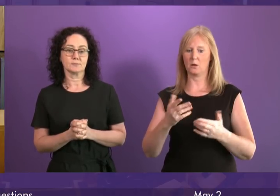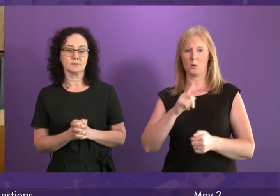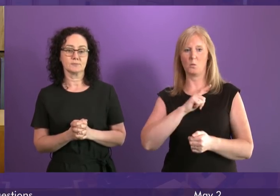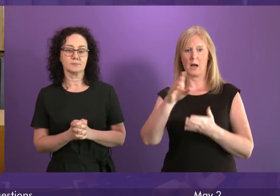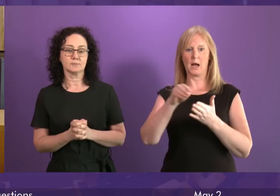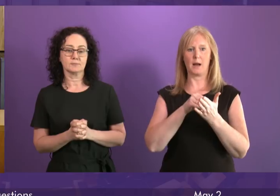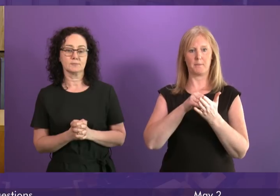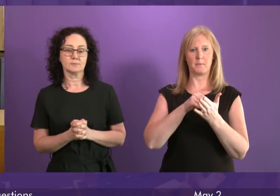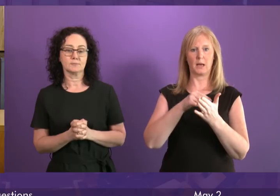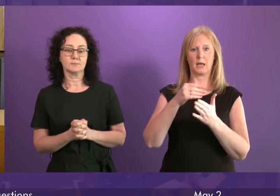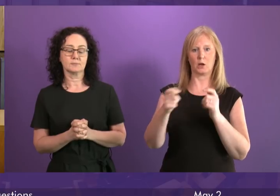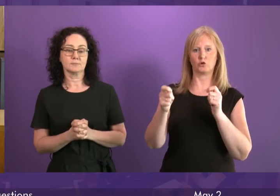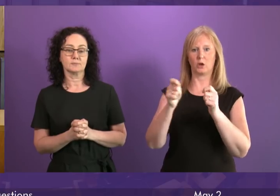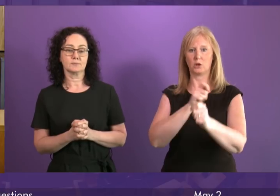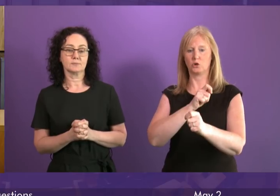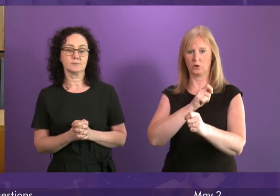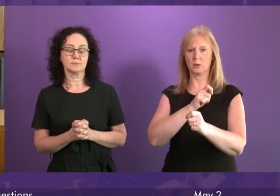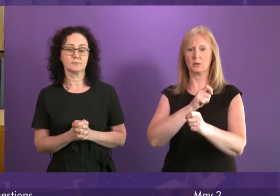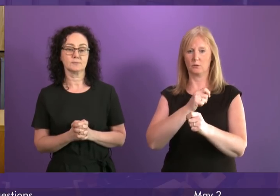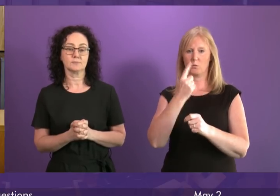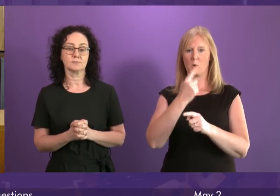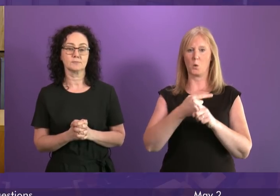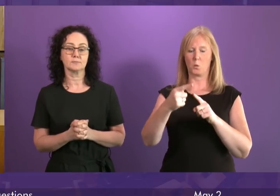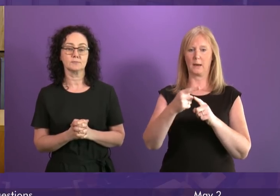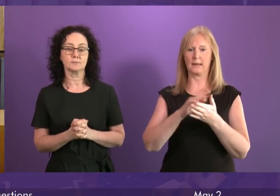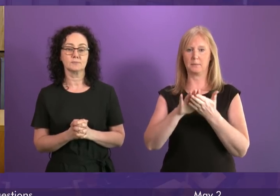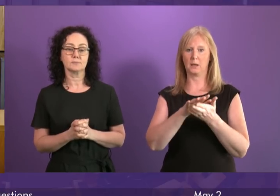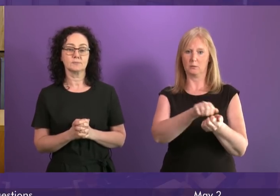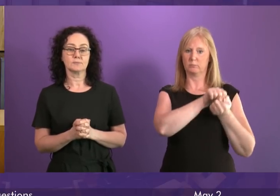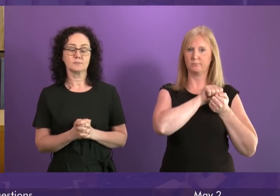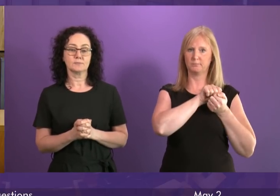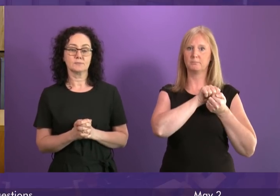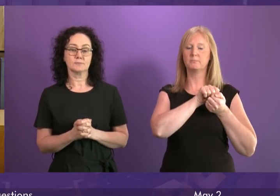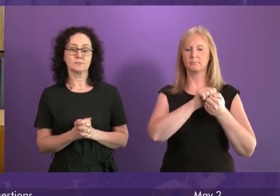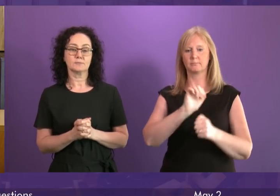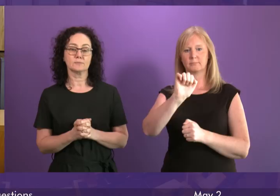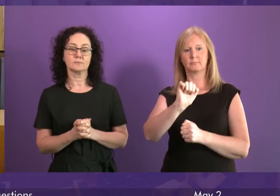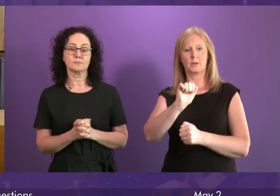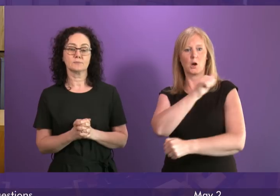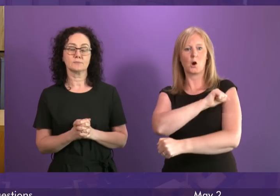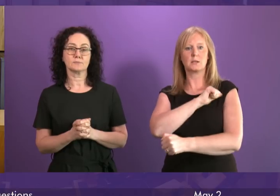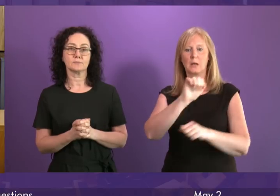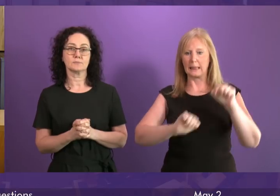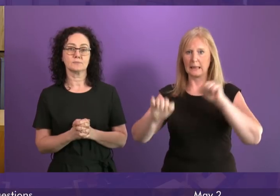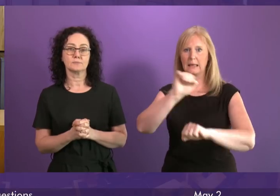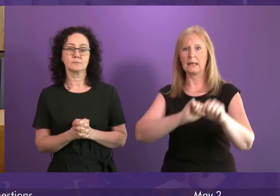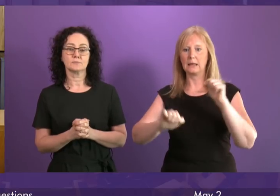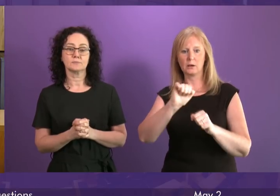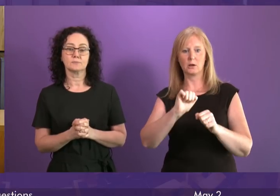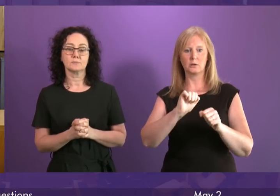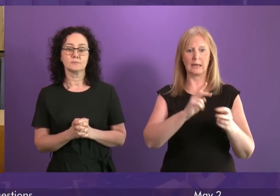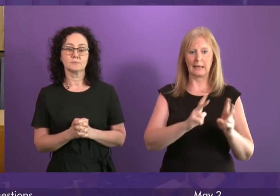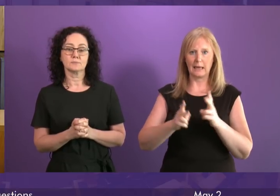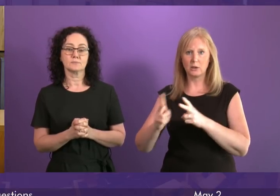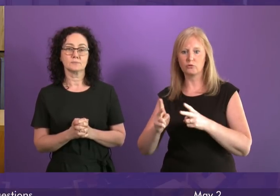ISS UK that will result in a week's pay being withheld from them. They are hospital cleaners, porters, catering,